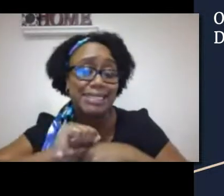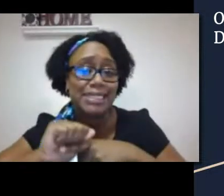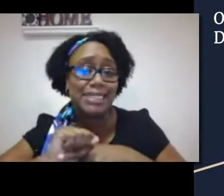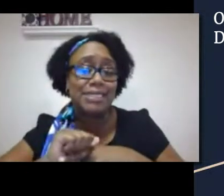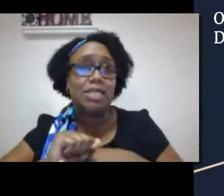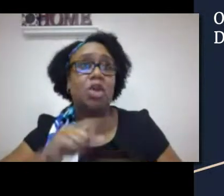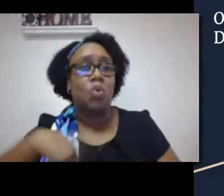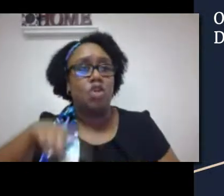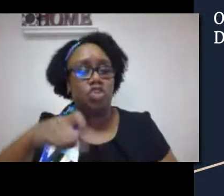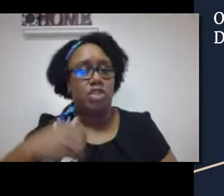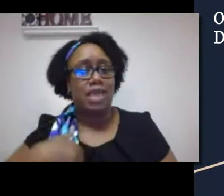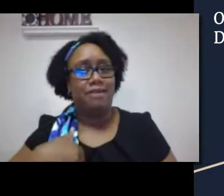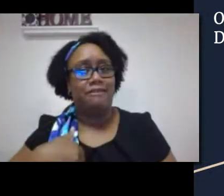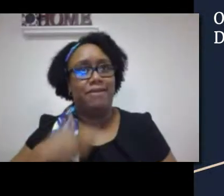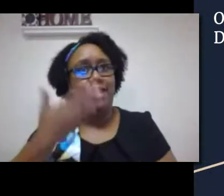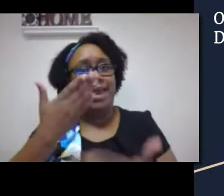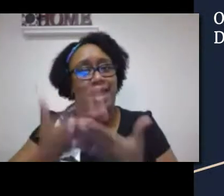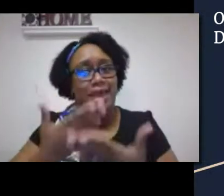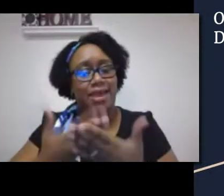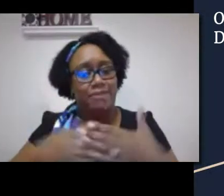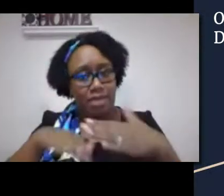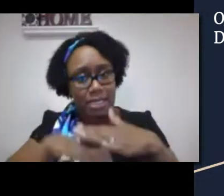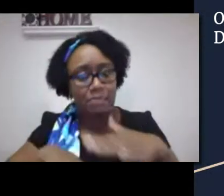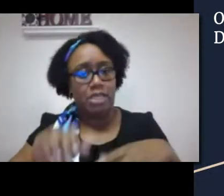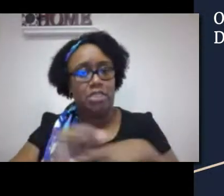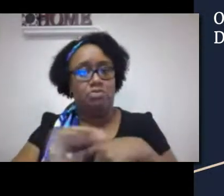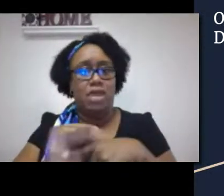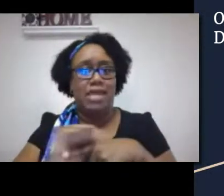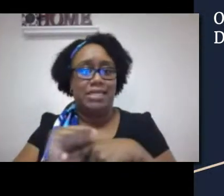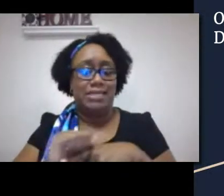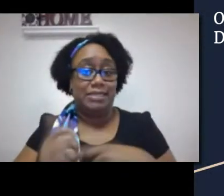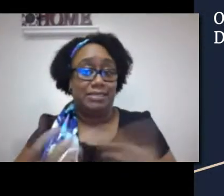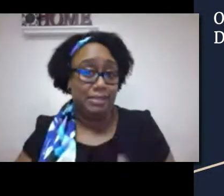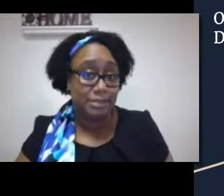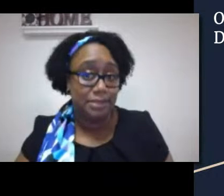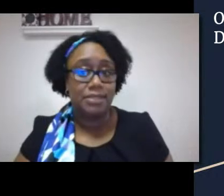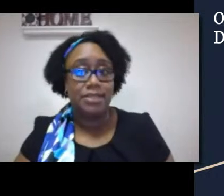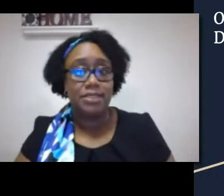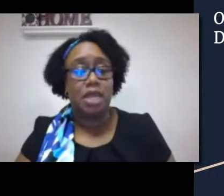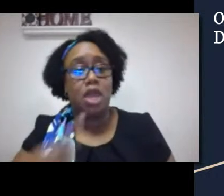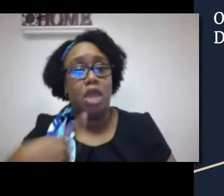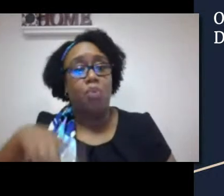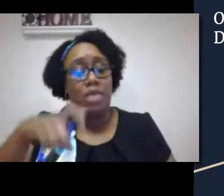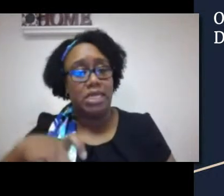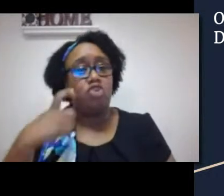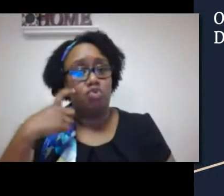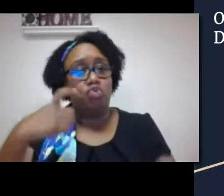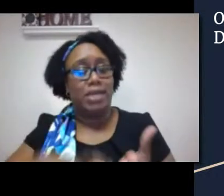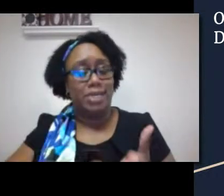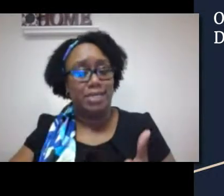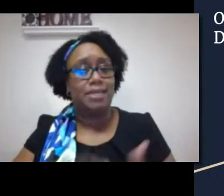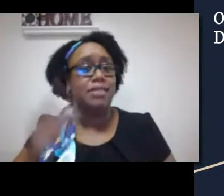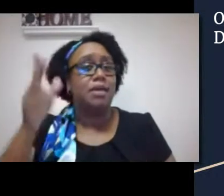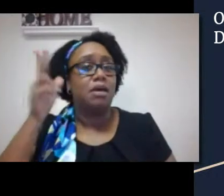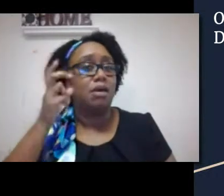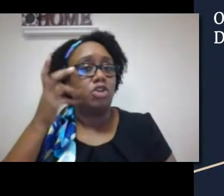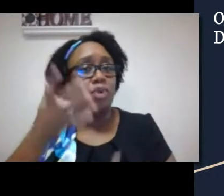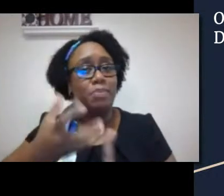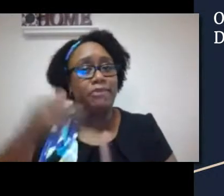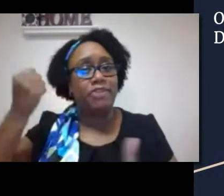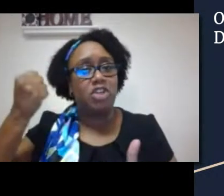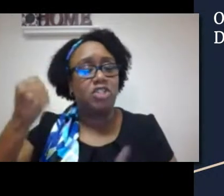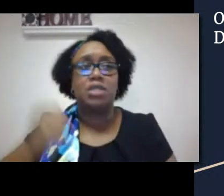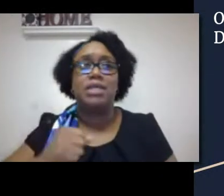to continuously grow and improve our training. We have evidence based practices